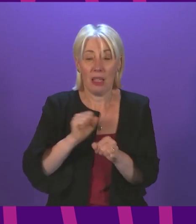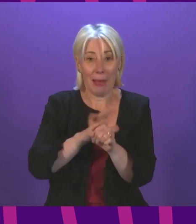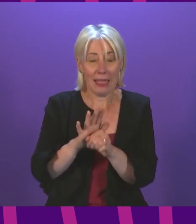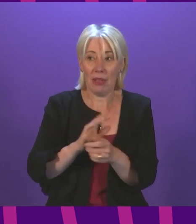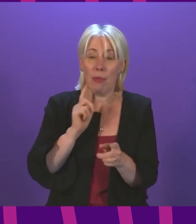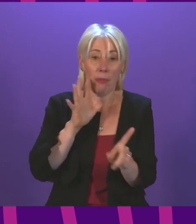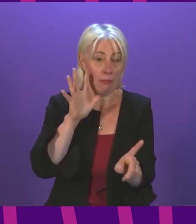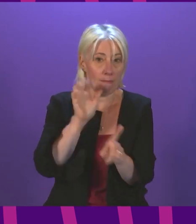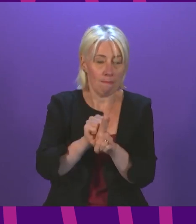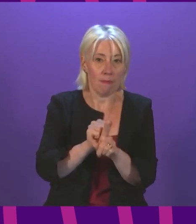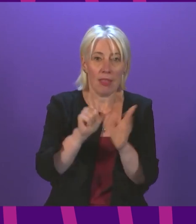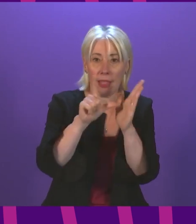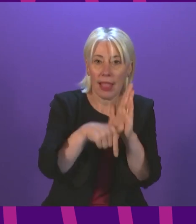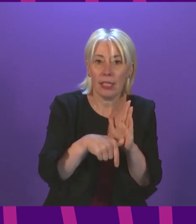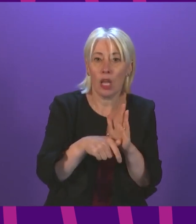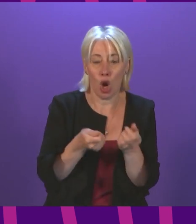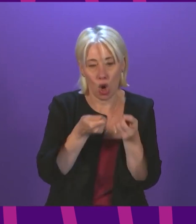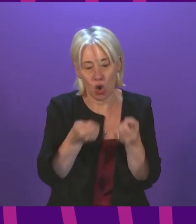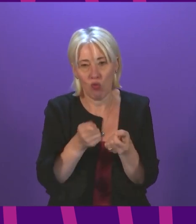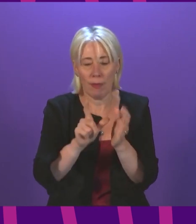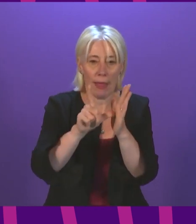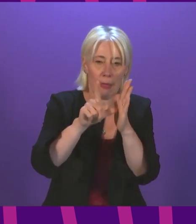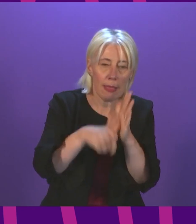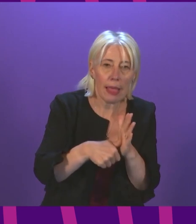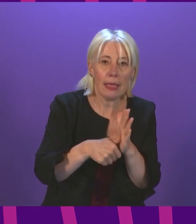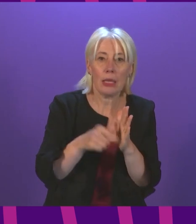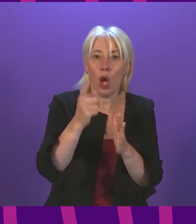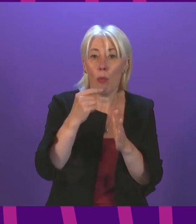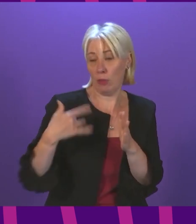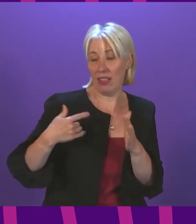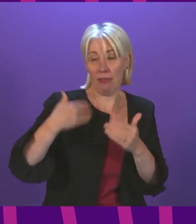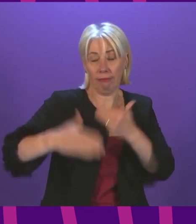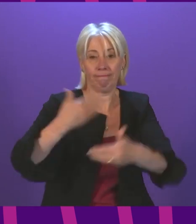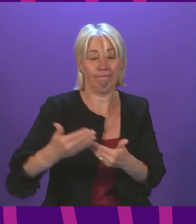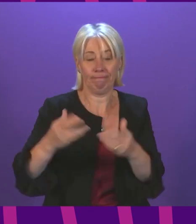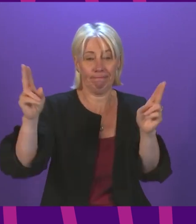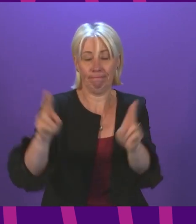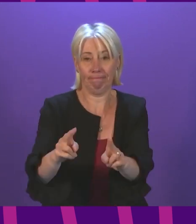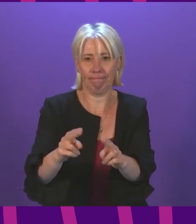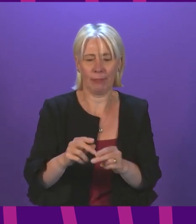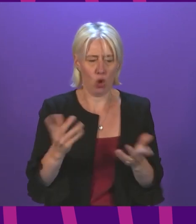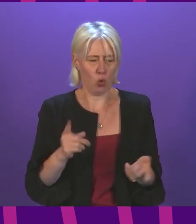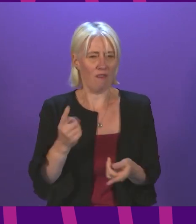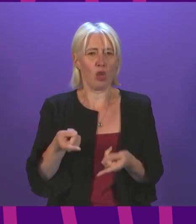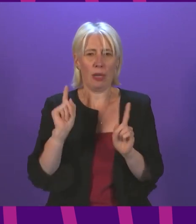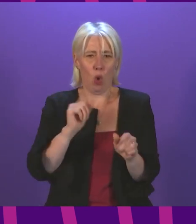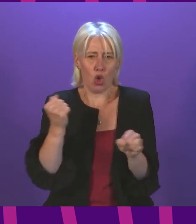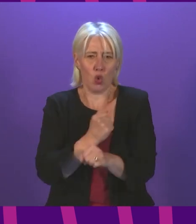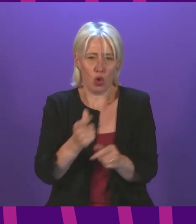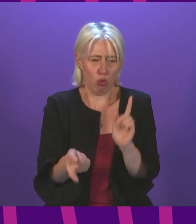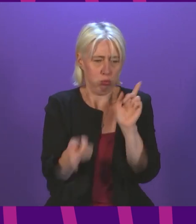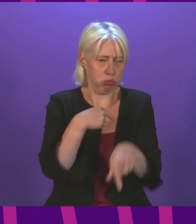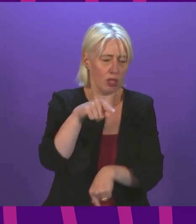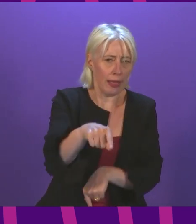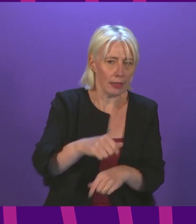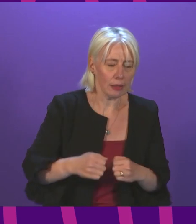treatment starting later and chances of survival reducing so what urgent action is the first minister taking to address this we also